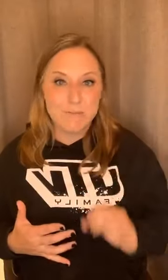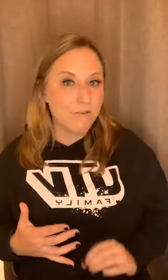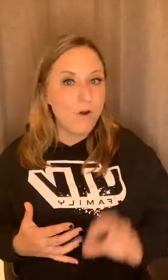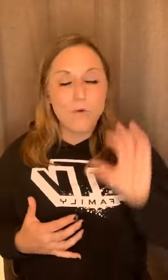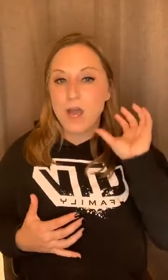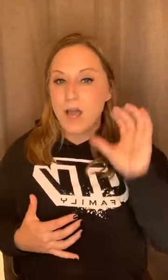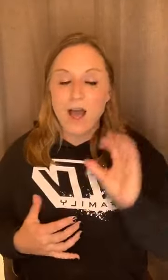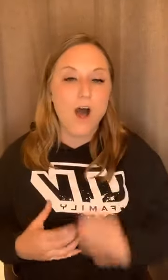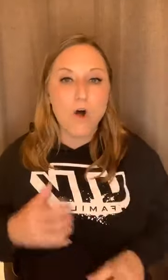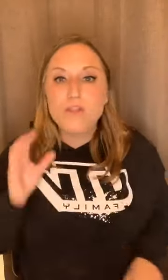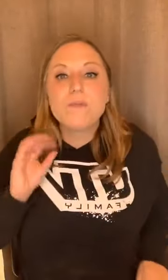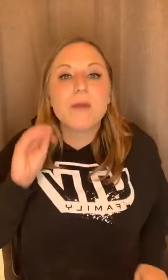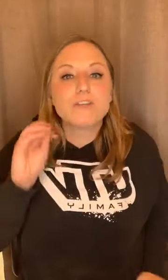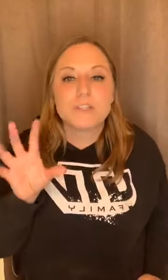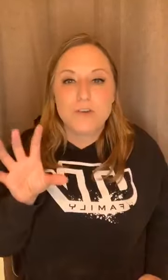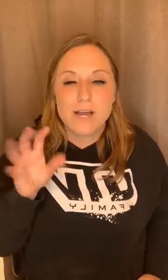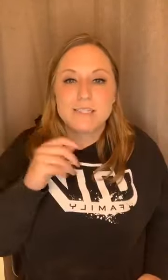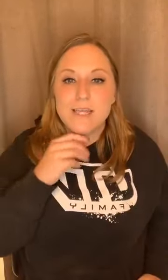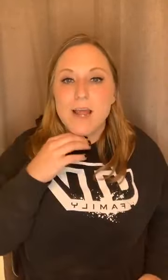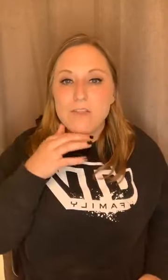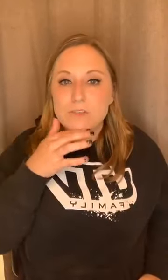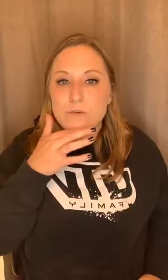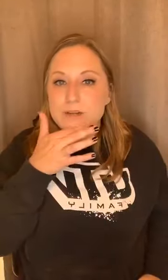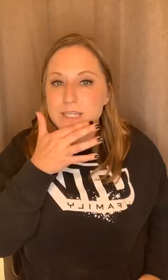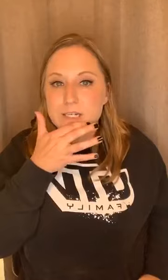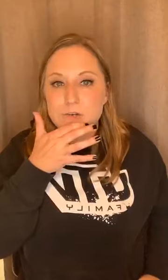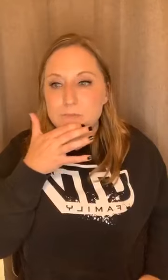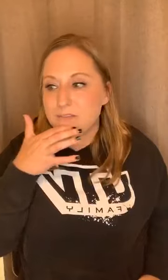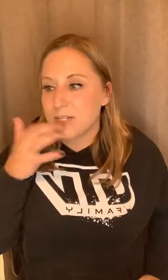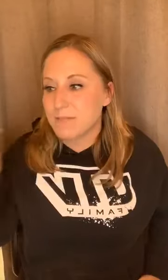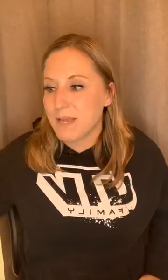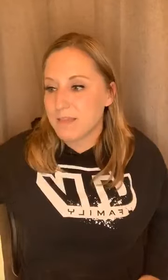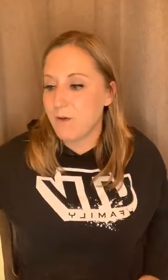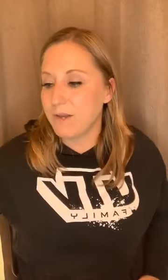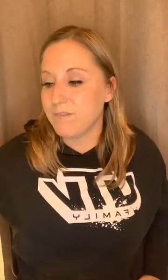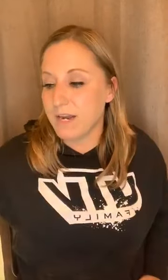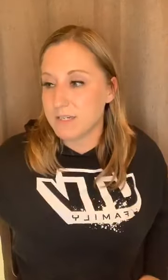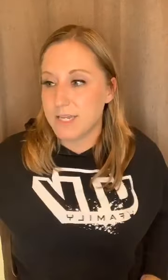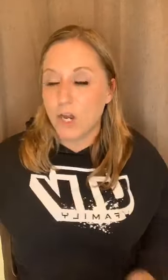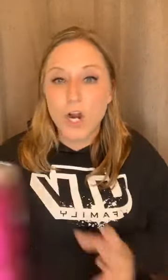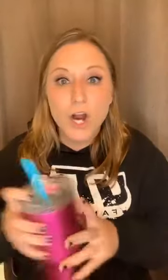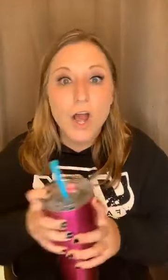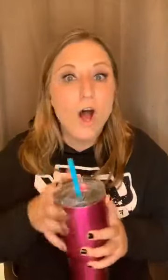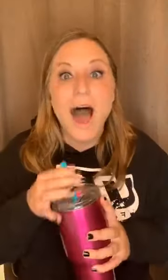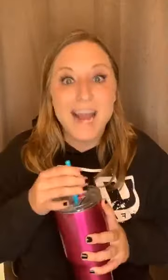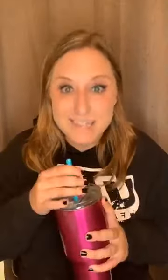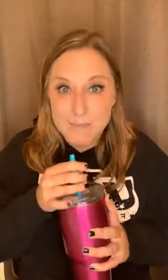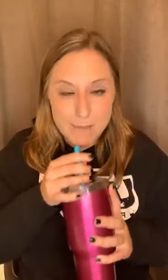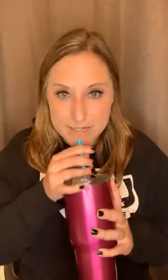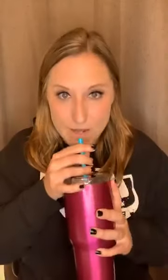my phone, all of the pictures that you guys see, other than the ones that I took with my friend, Samantha, whenever I get to see her, I take by myself